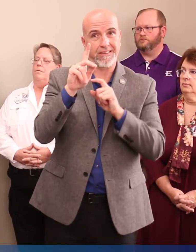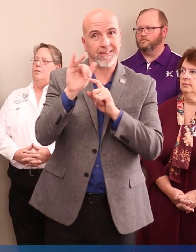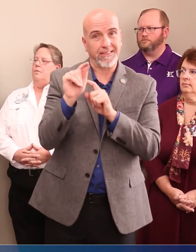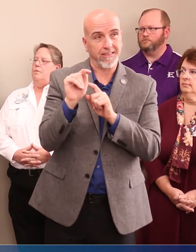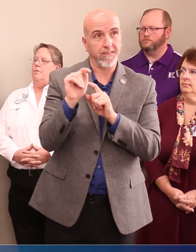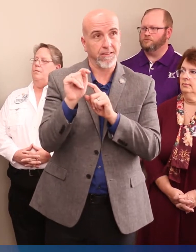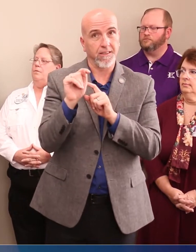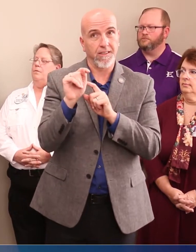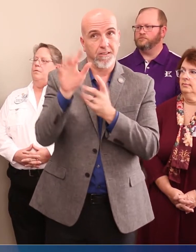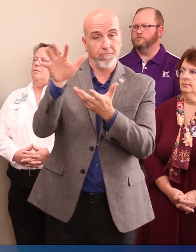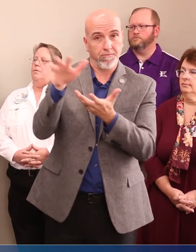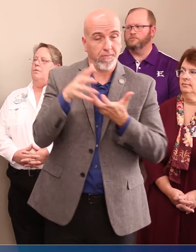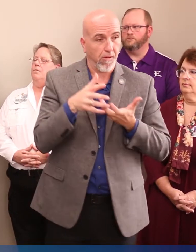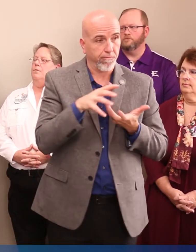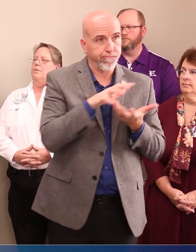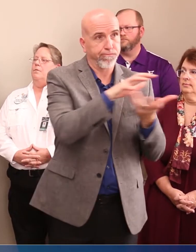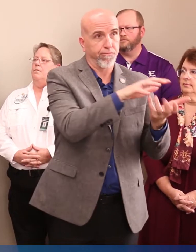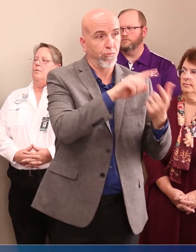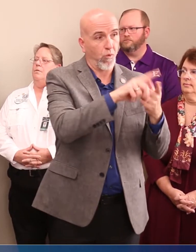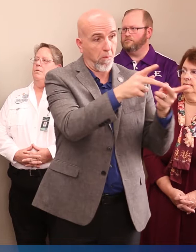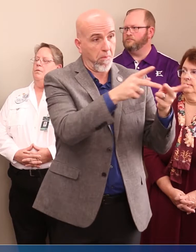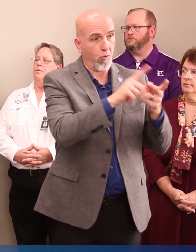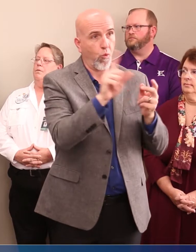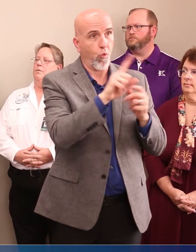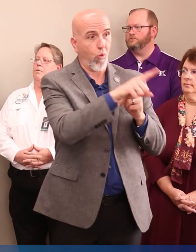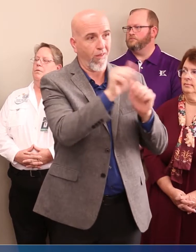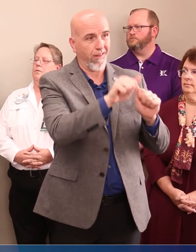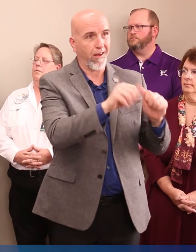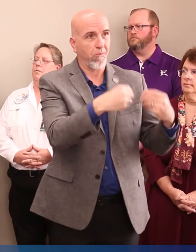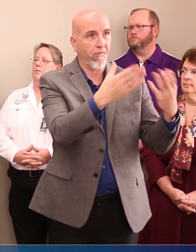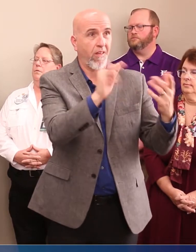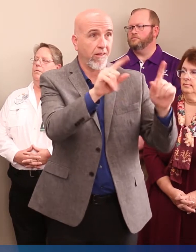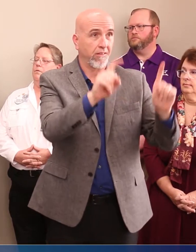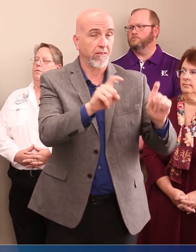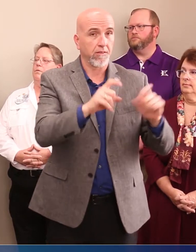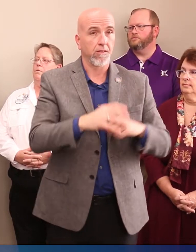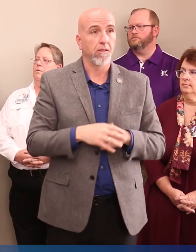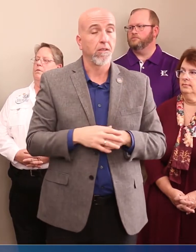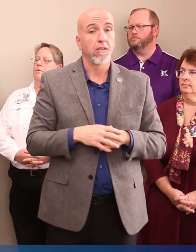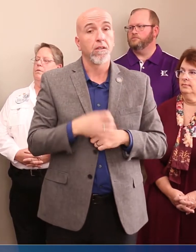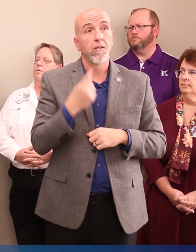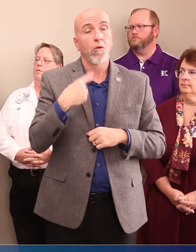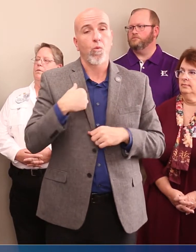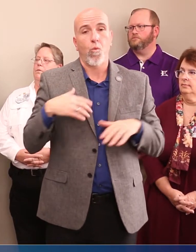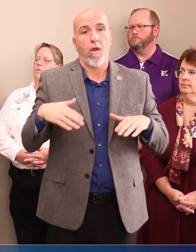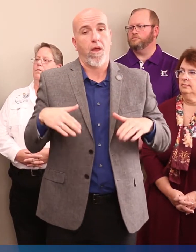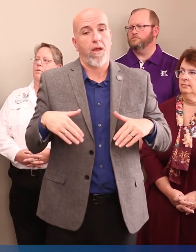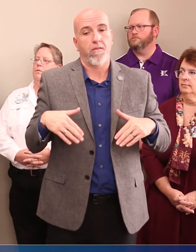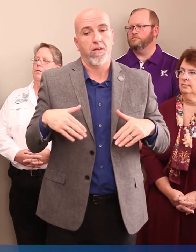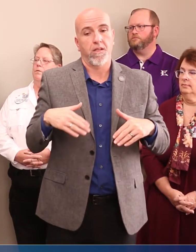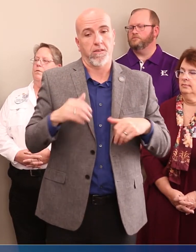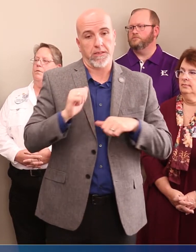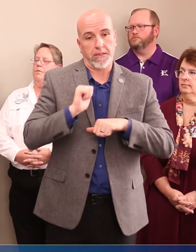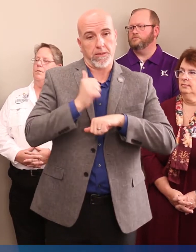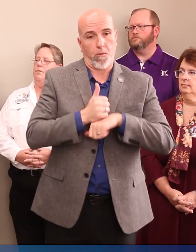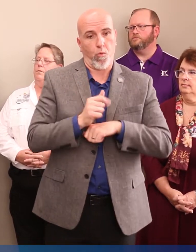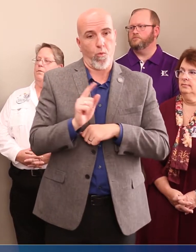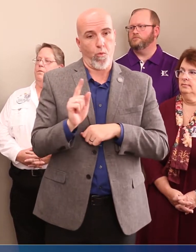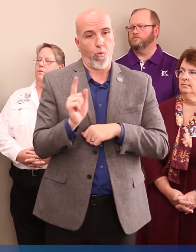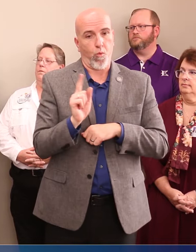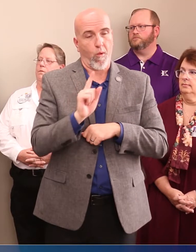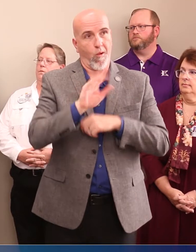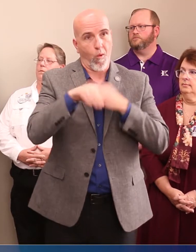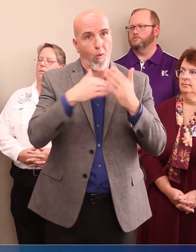to places where those tests can be done. We have not yet established where